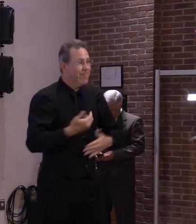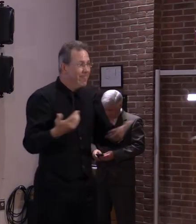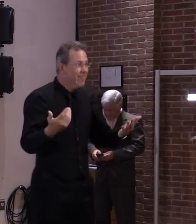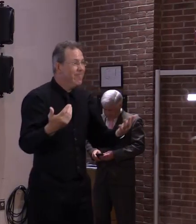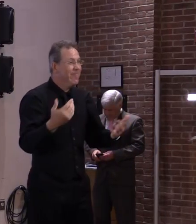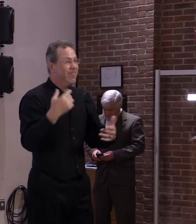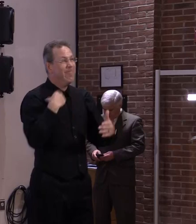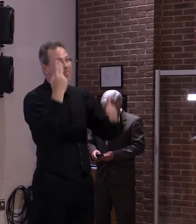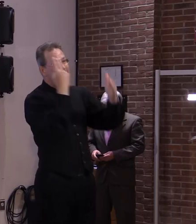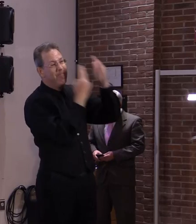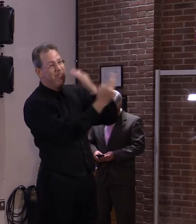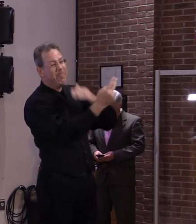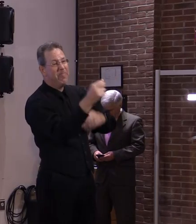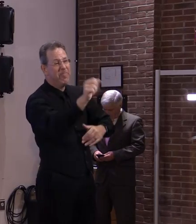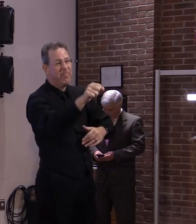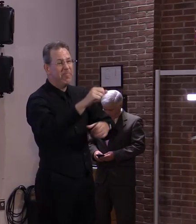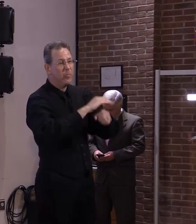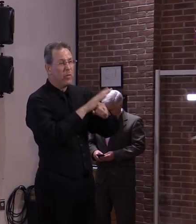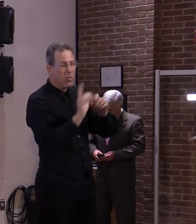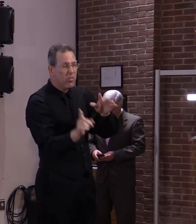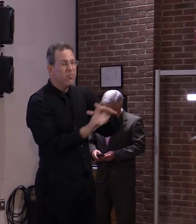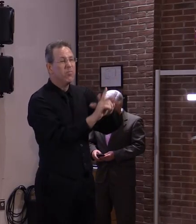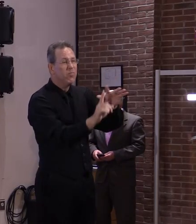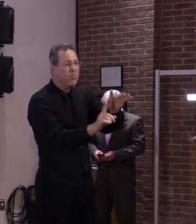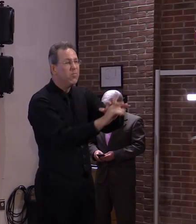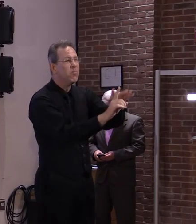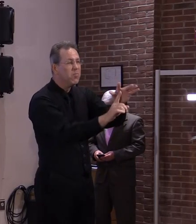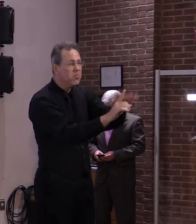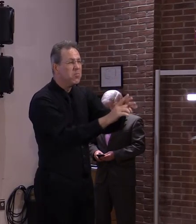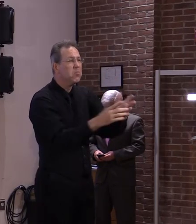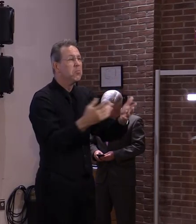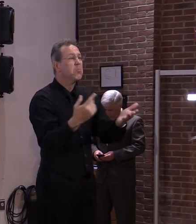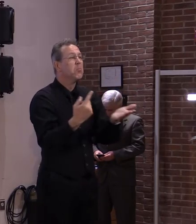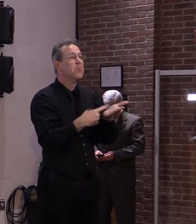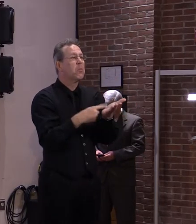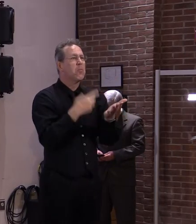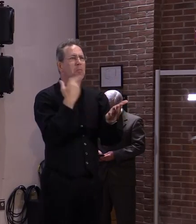better than being an epidemic or a pandemic disease.